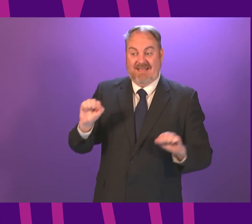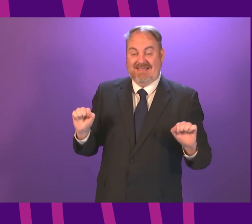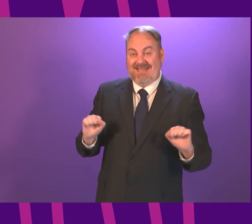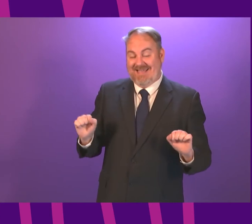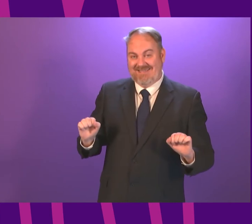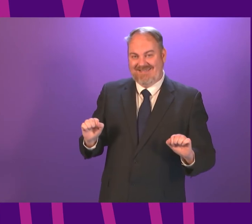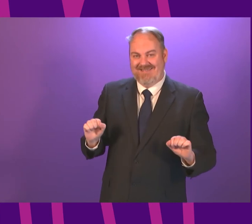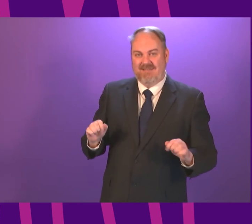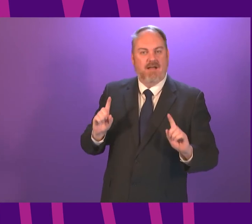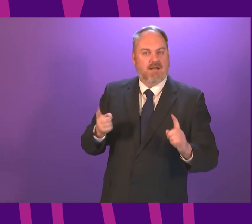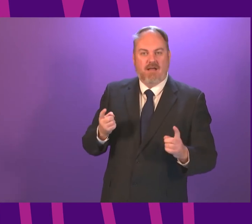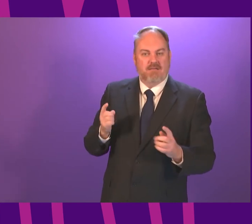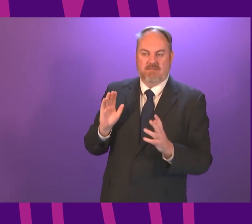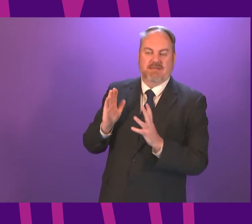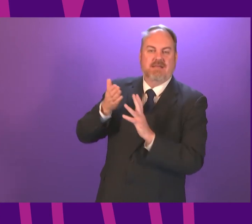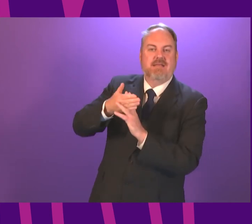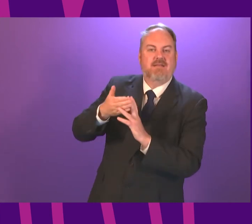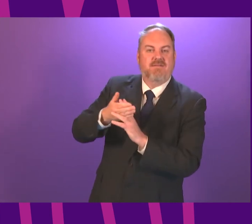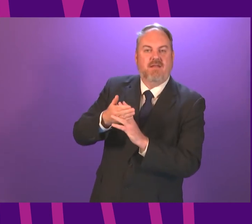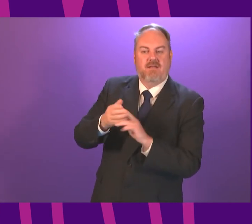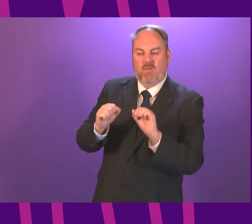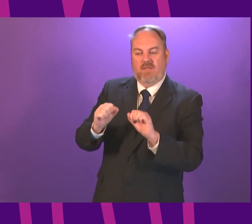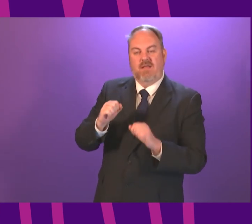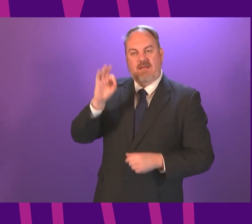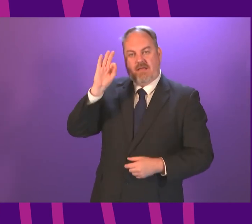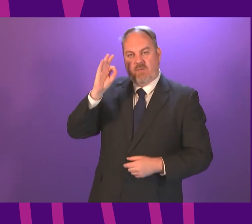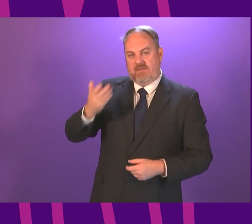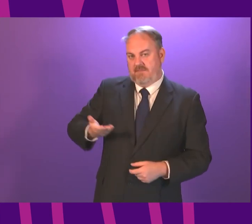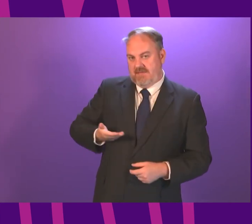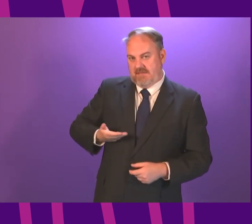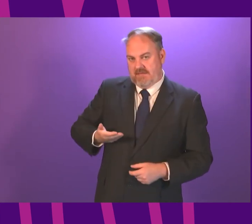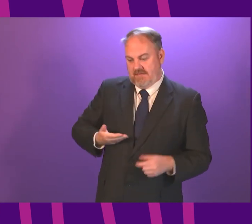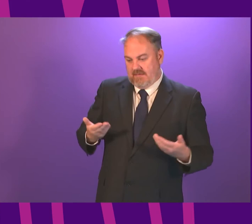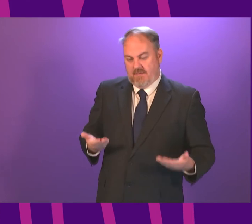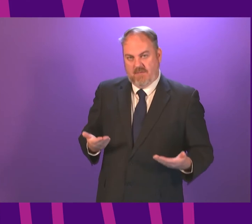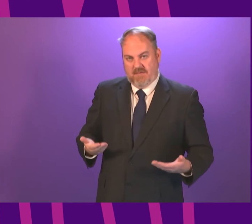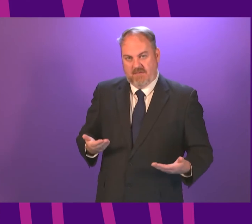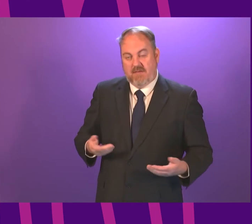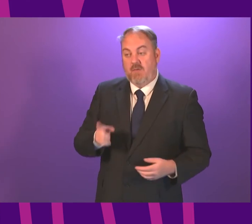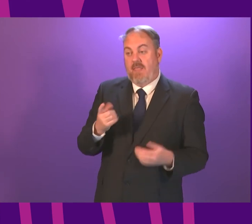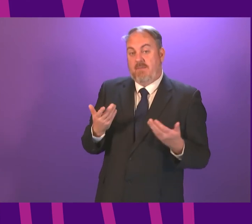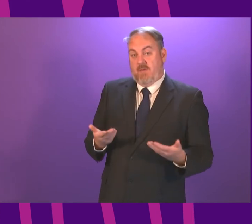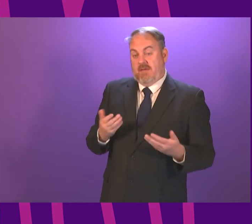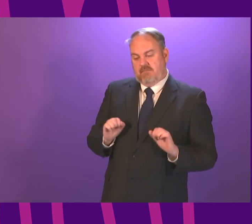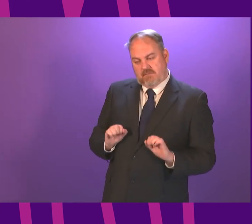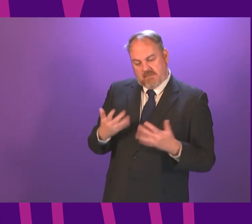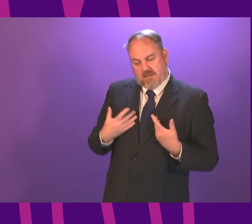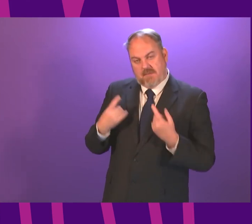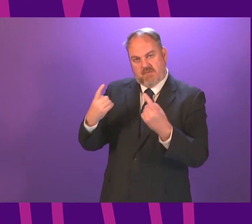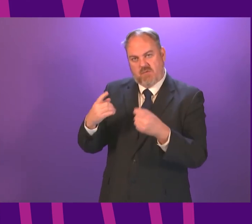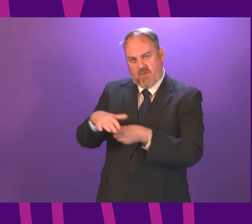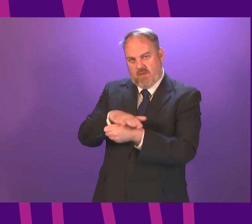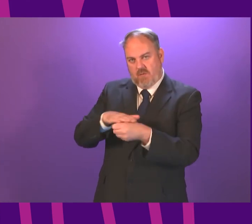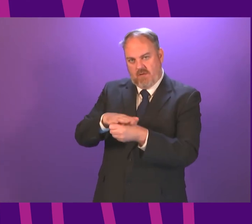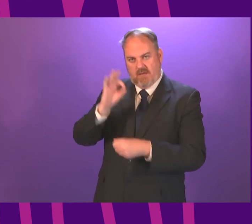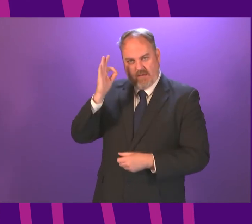then that would not be helpful for any of the interests concerned. Fundamentally and initially, of course, it is a matter for the local council, but then there are